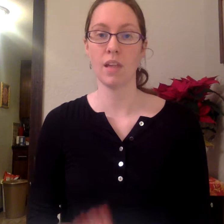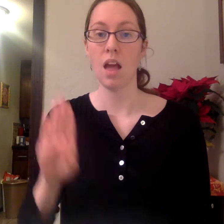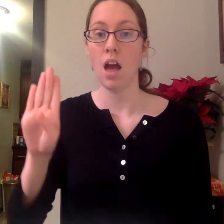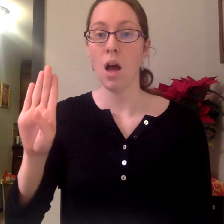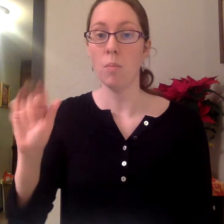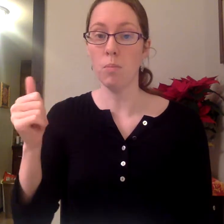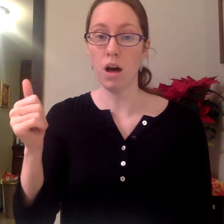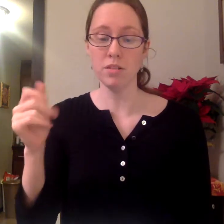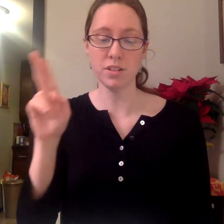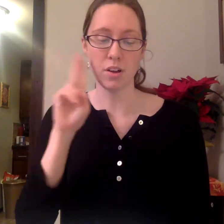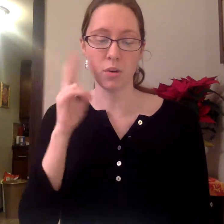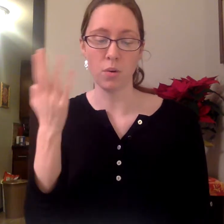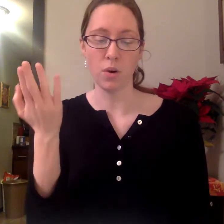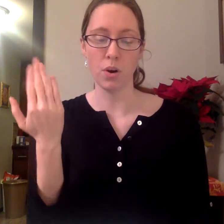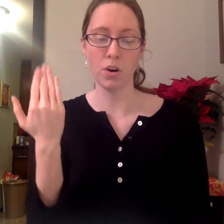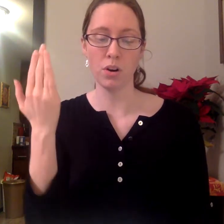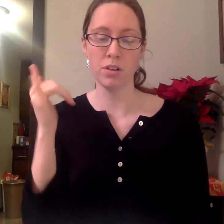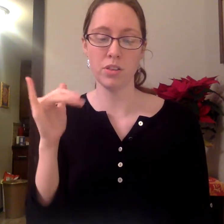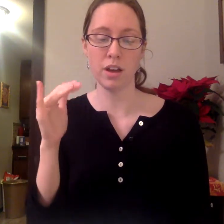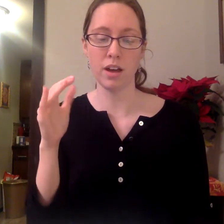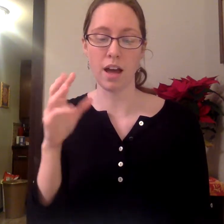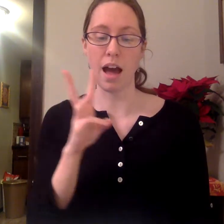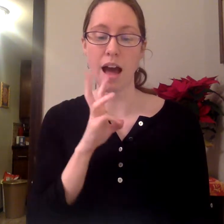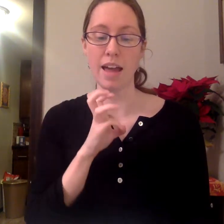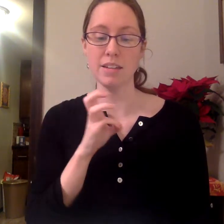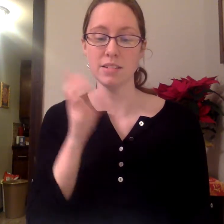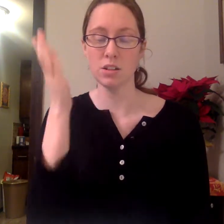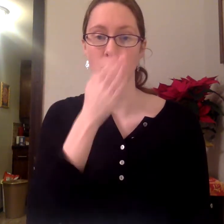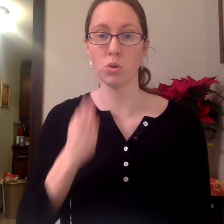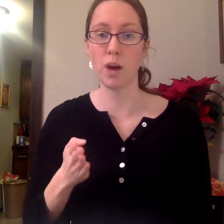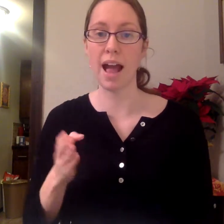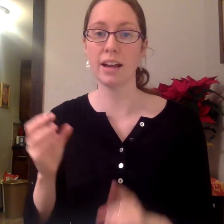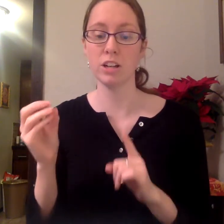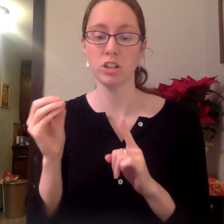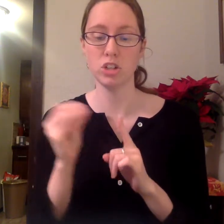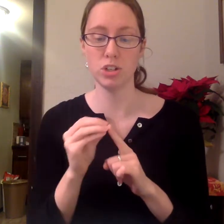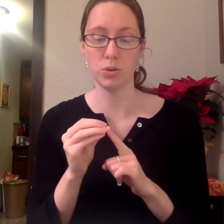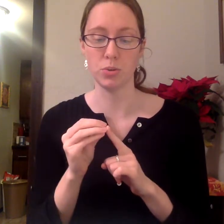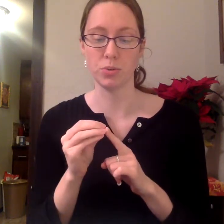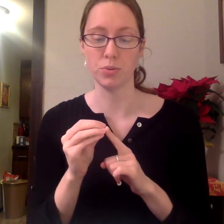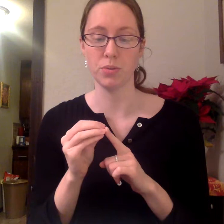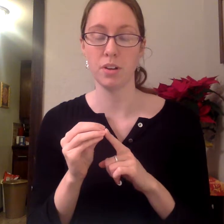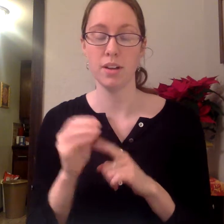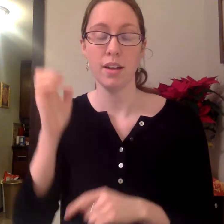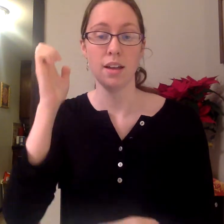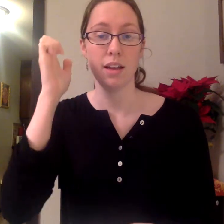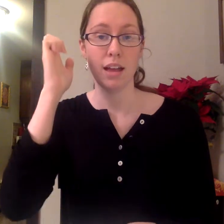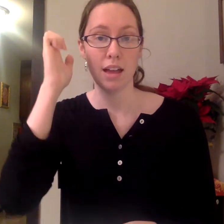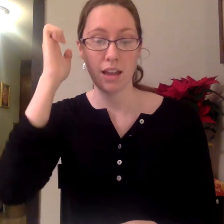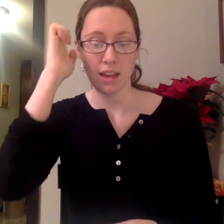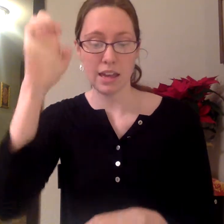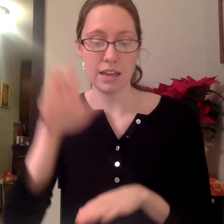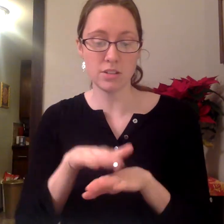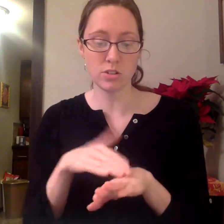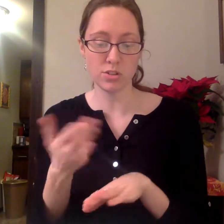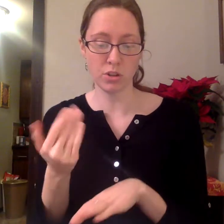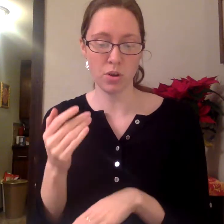Balto heard the ice crack too. He slowed